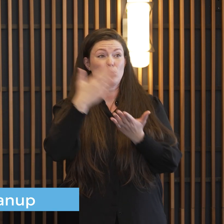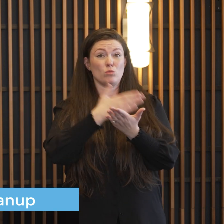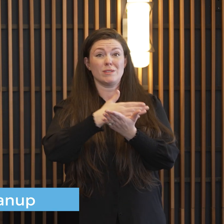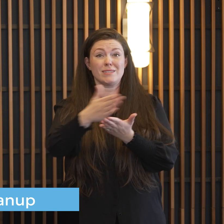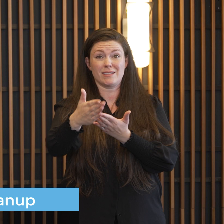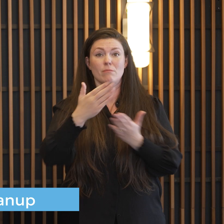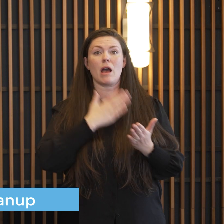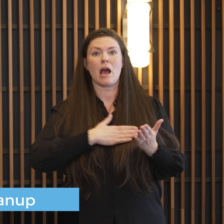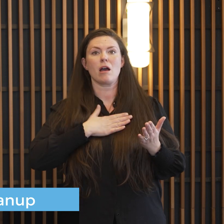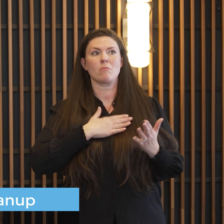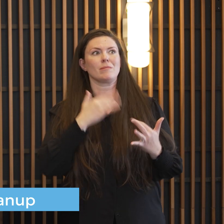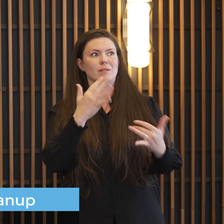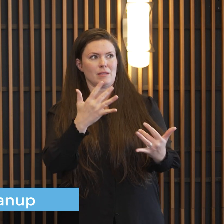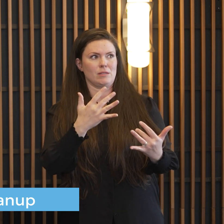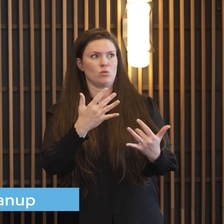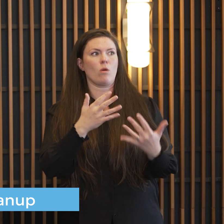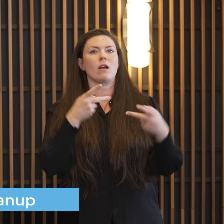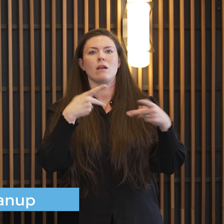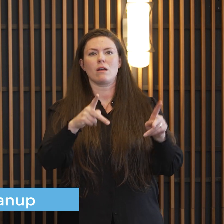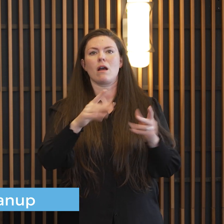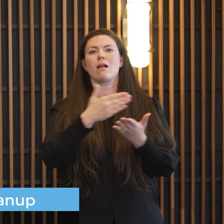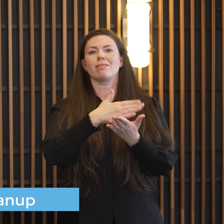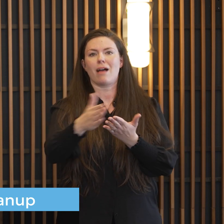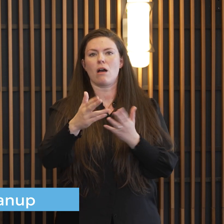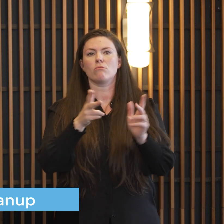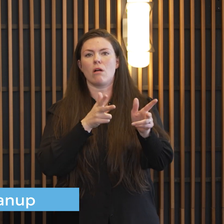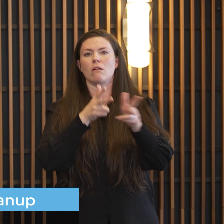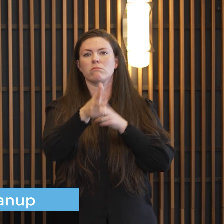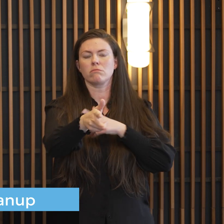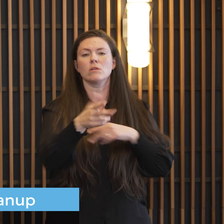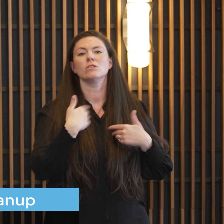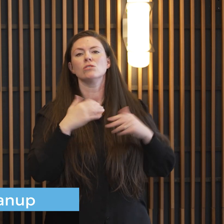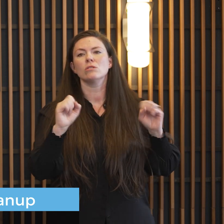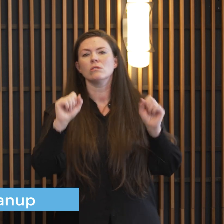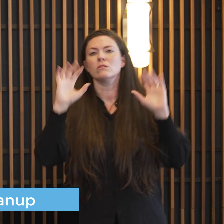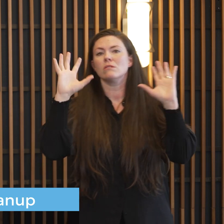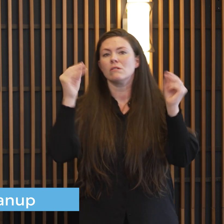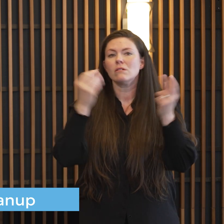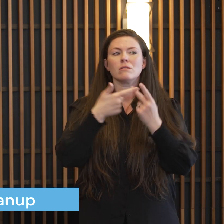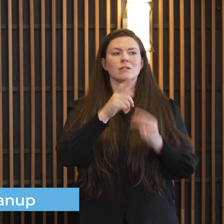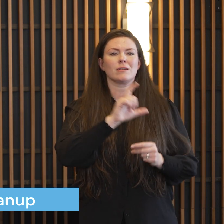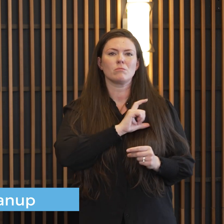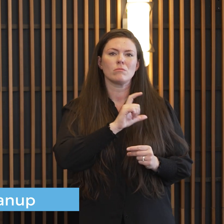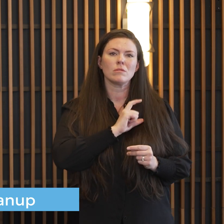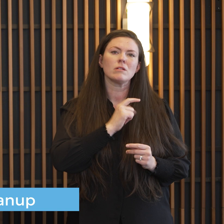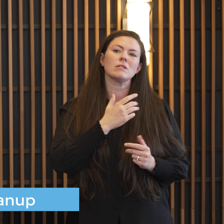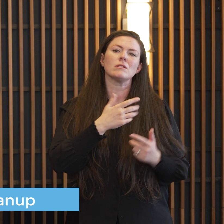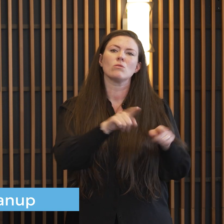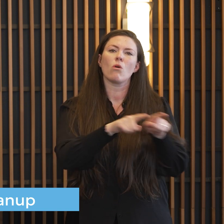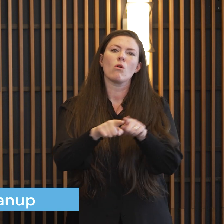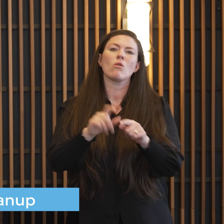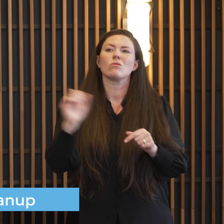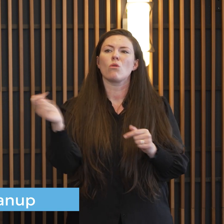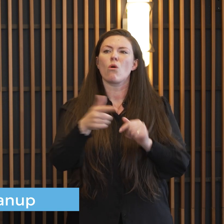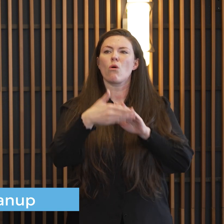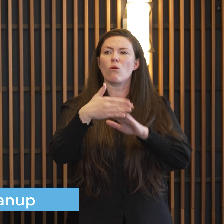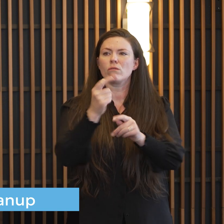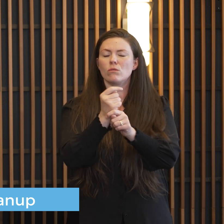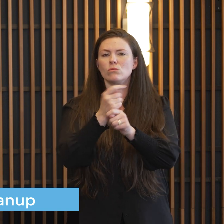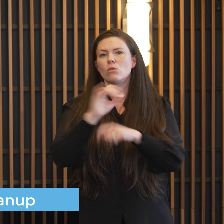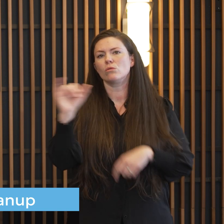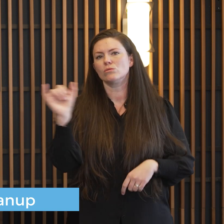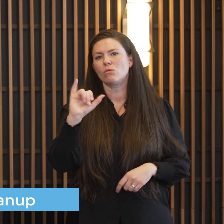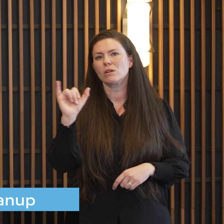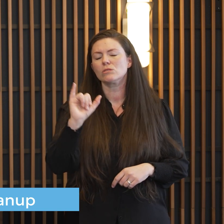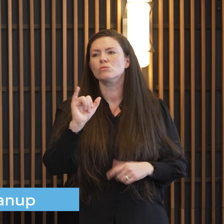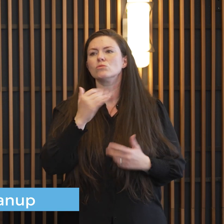go somewhere not only emergency services fire ambulance police but watch for all the tow trucks in the city as